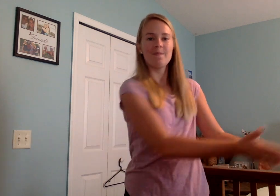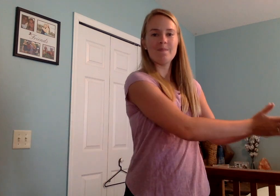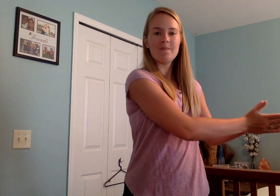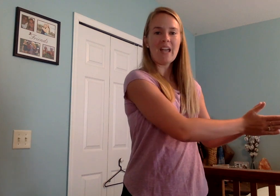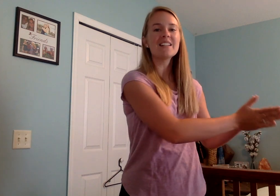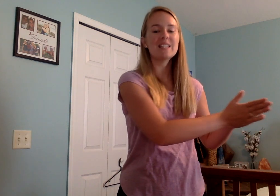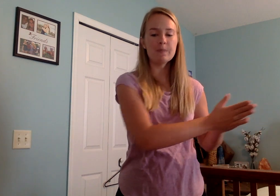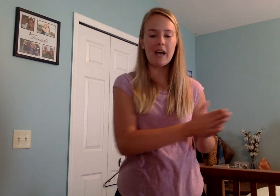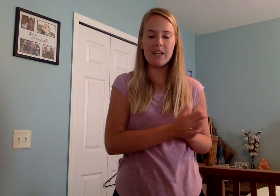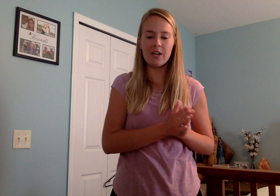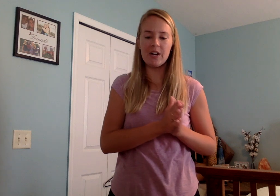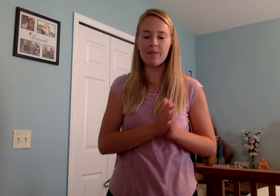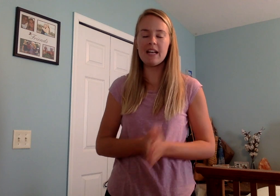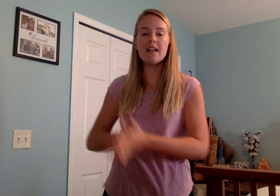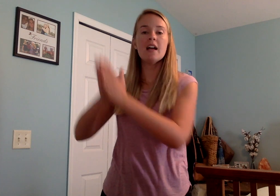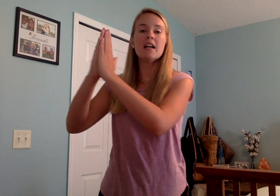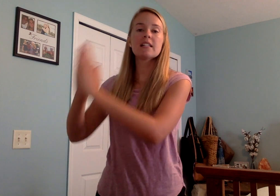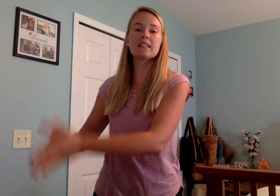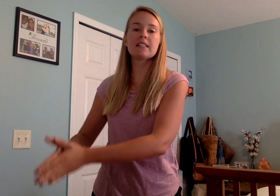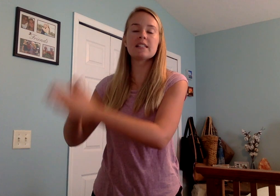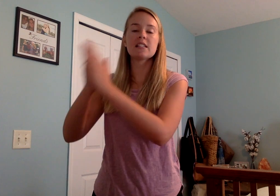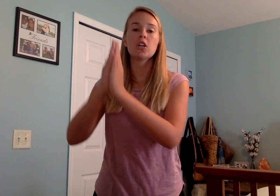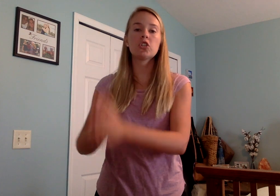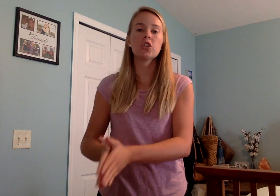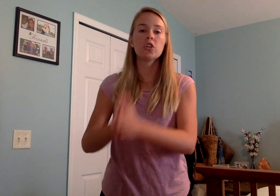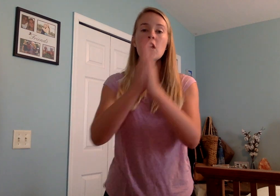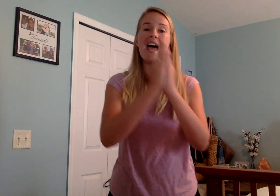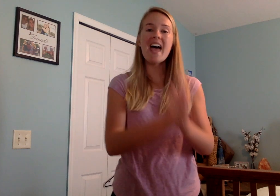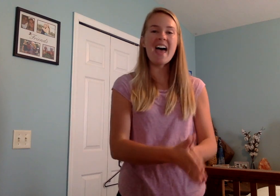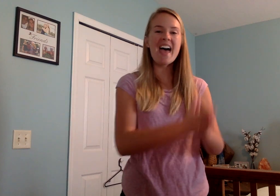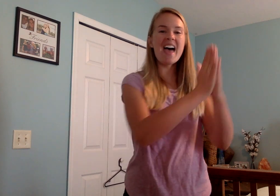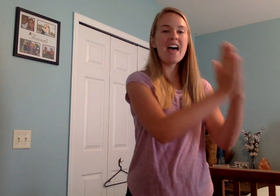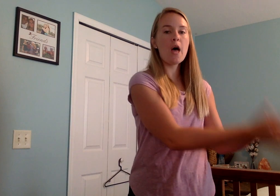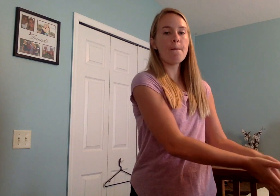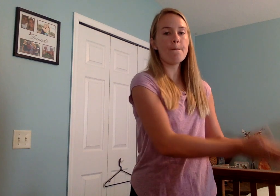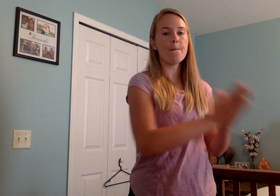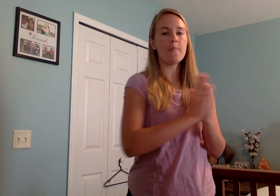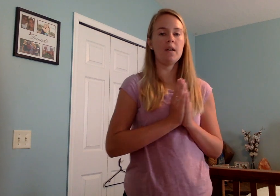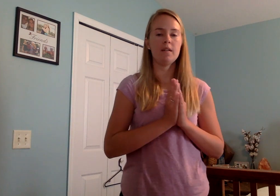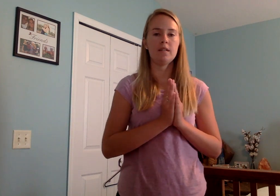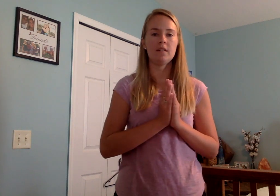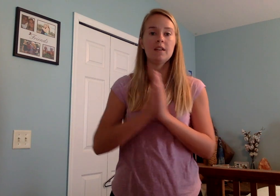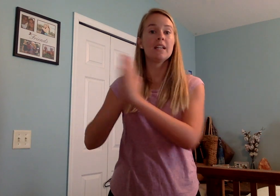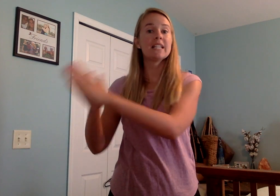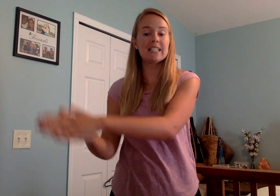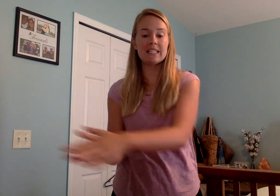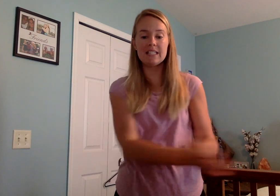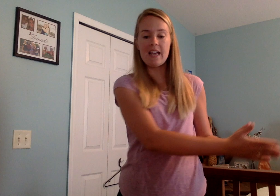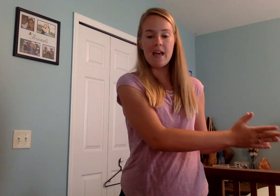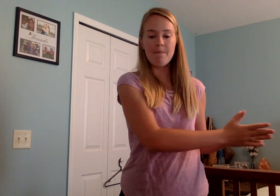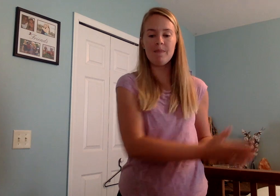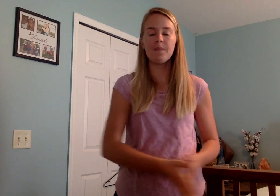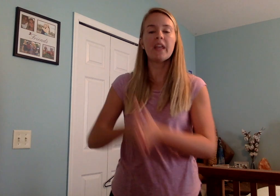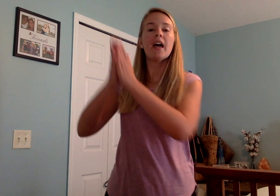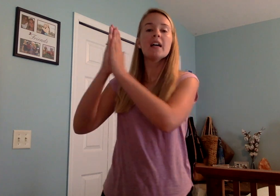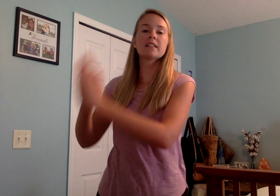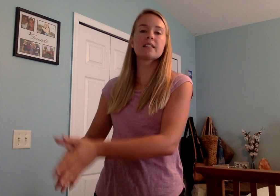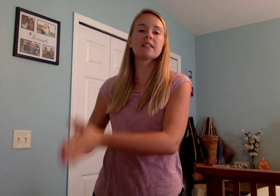Spider. Ready? S-t-e-m. Stem. S